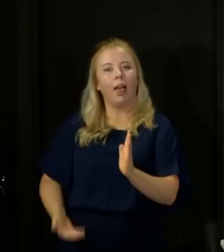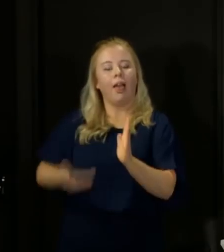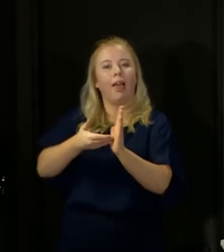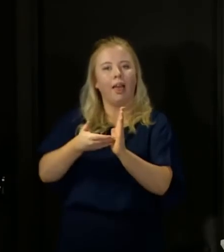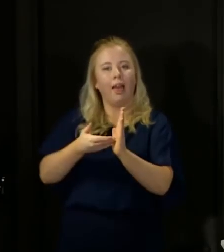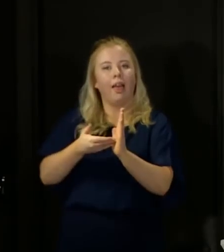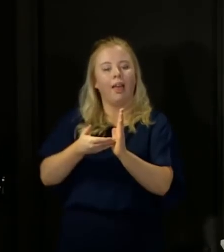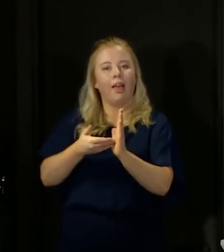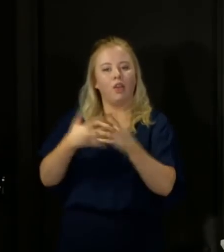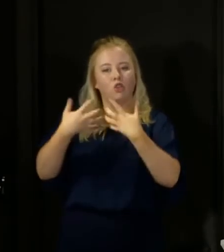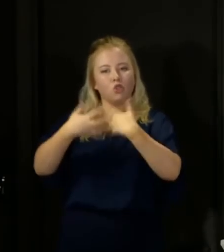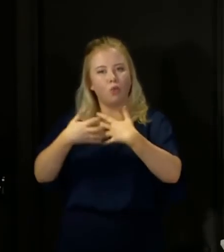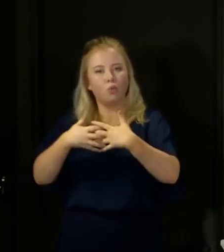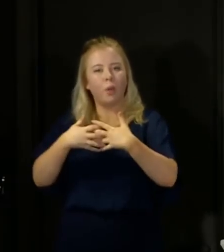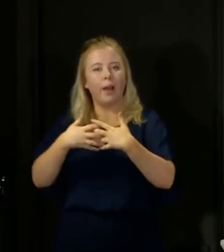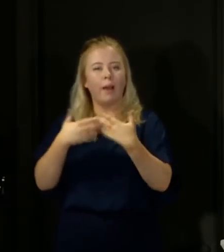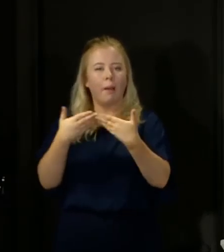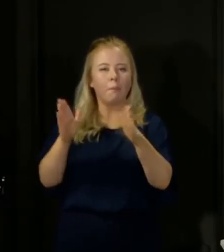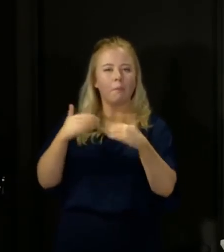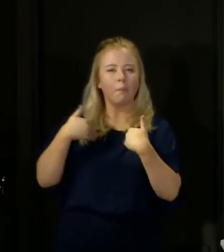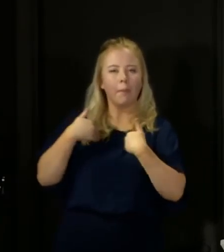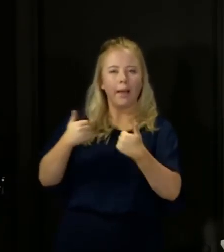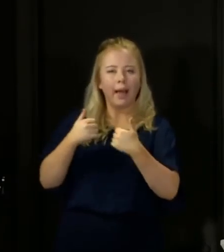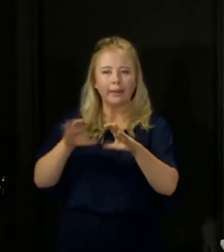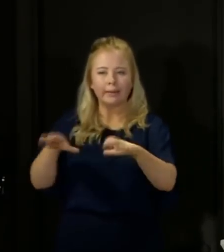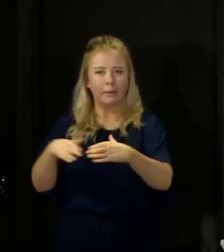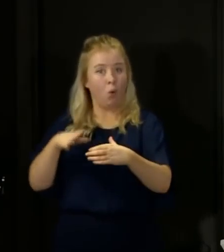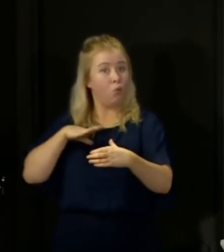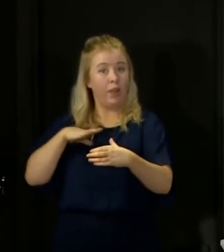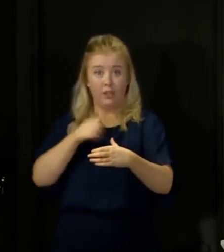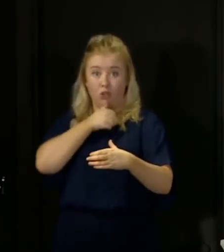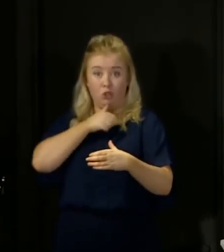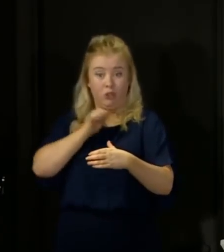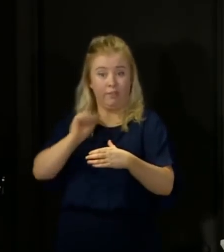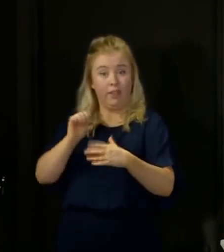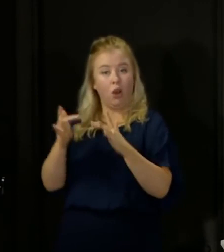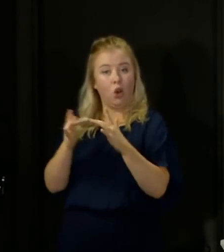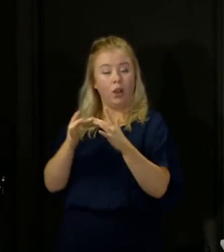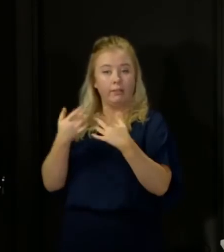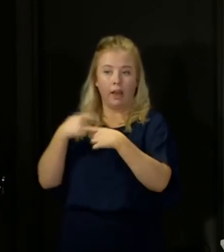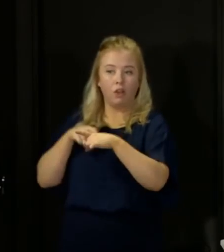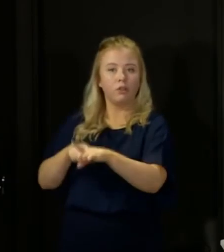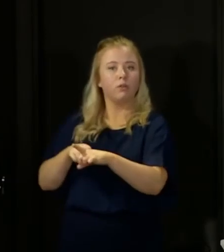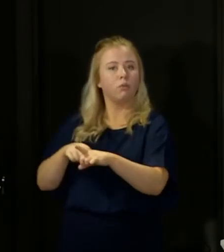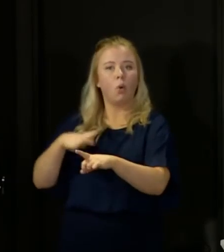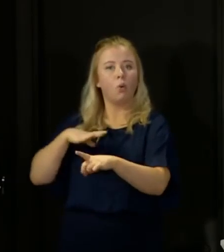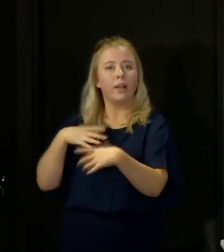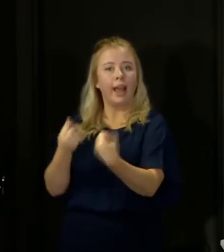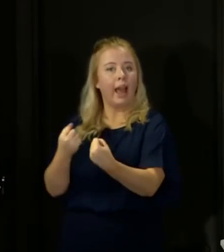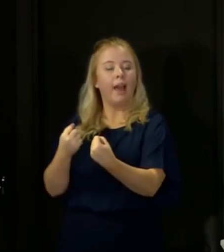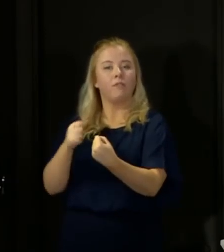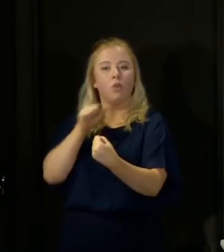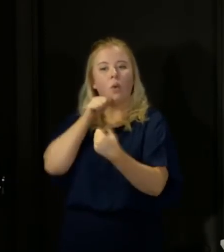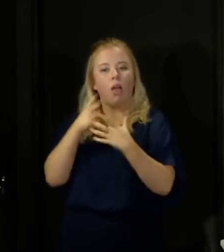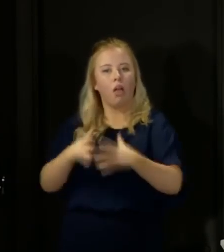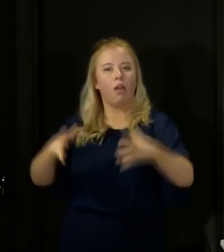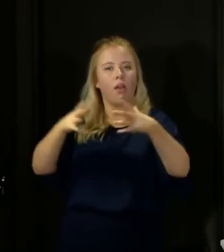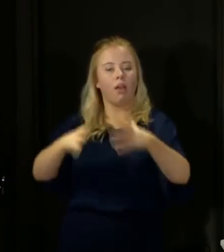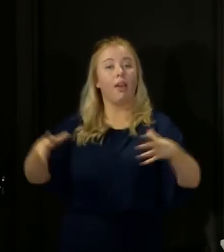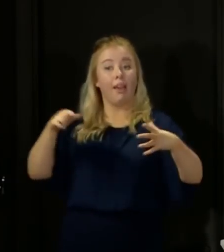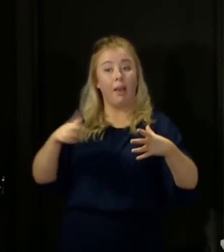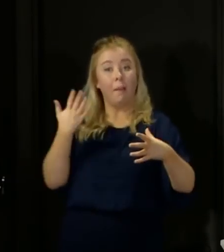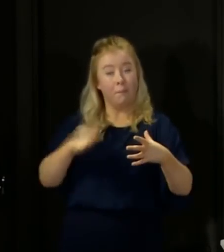that public health teams already use for contact tracing in relation to other infectious diseases. That software has been